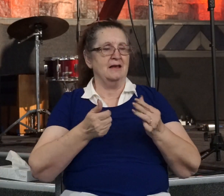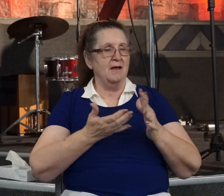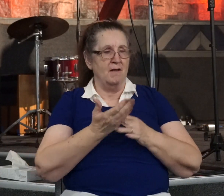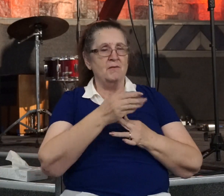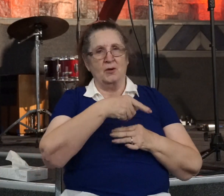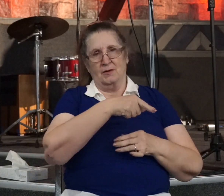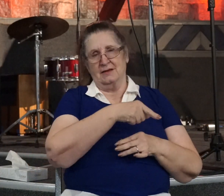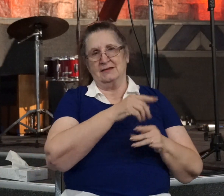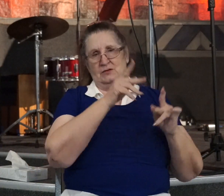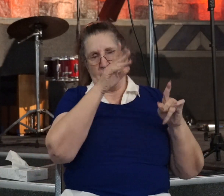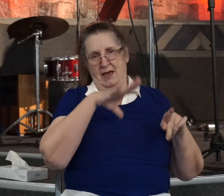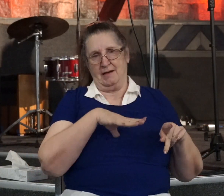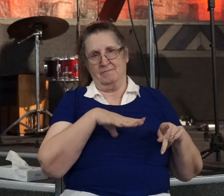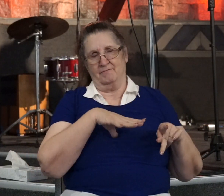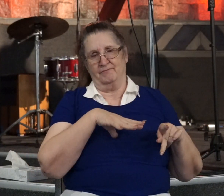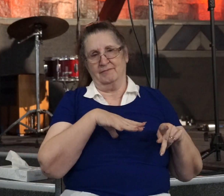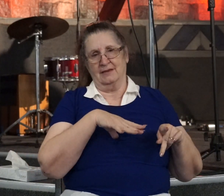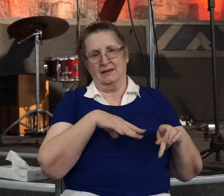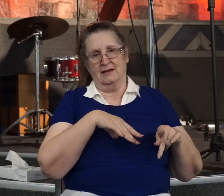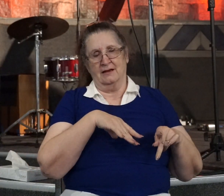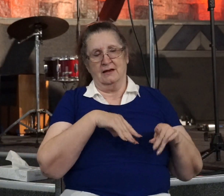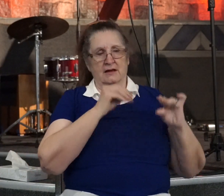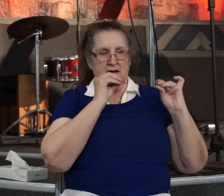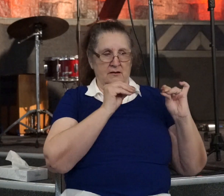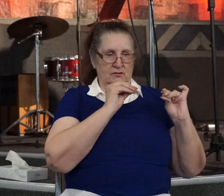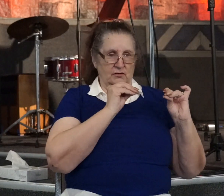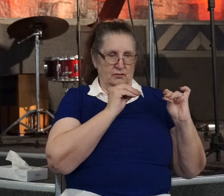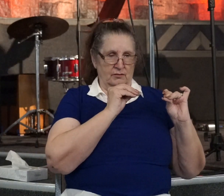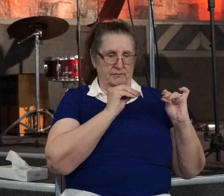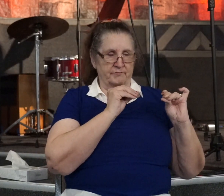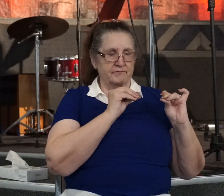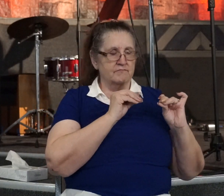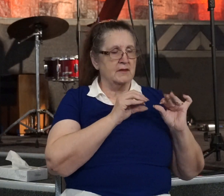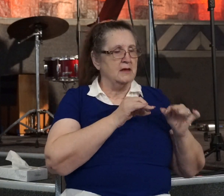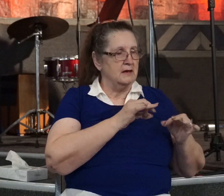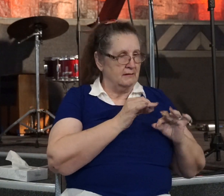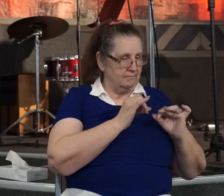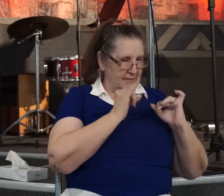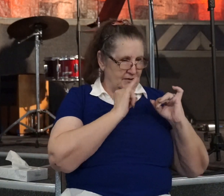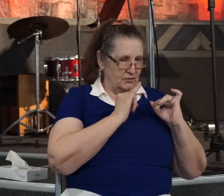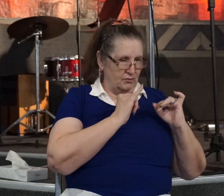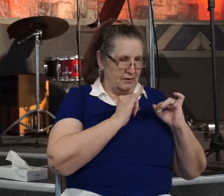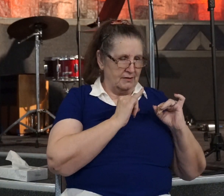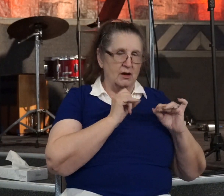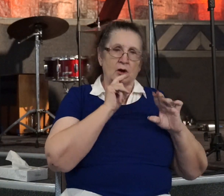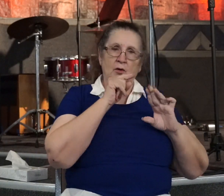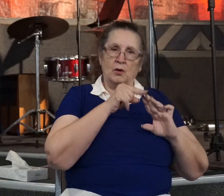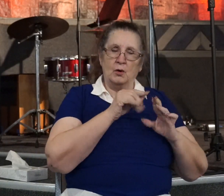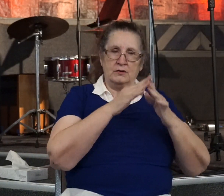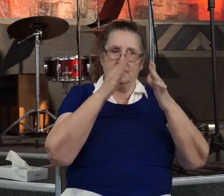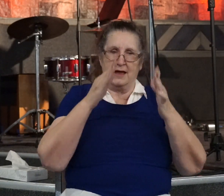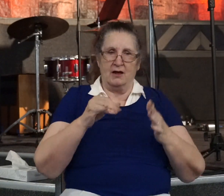We're told that Ananias was instructed to go to the house of Judas. Now this isn't the bad Judas. This isn't Judas Iscariot.